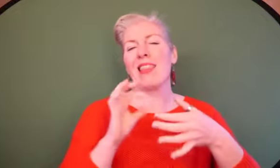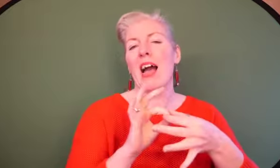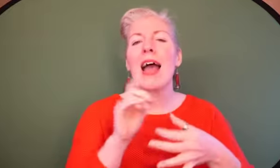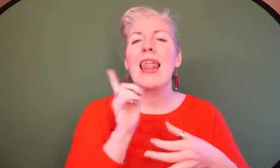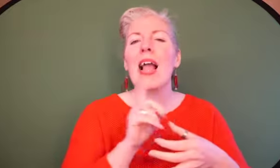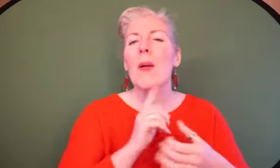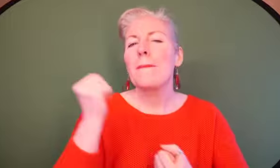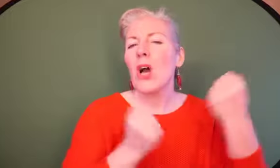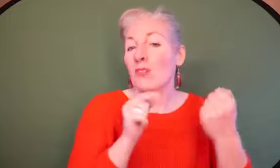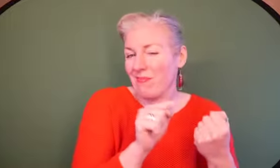Many categories